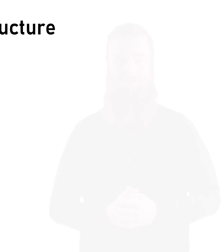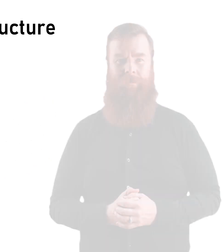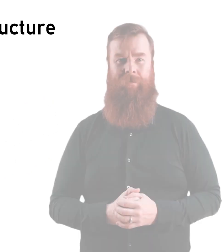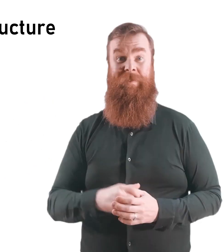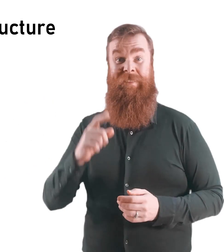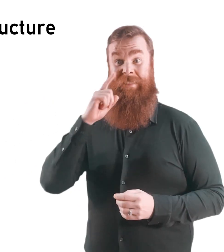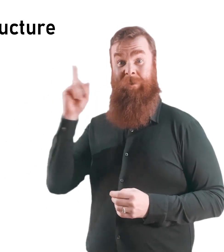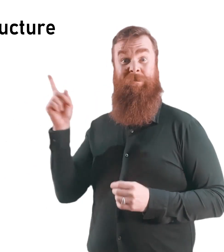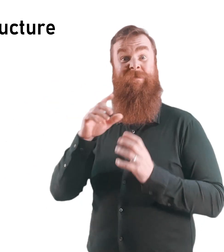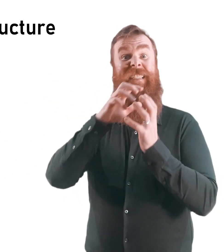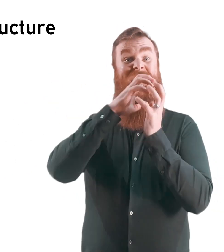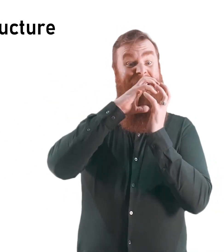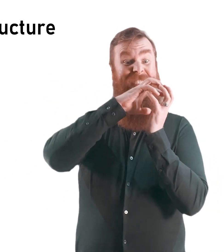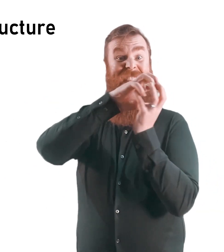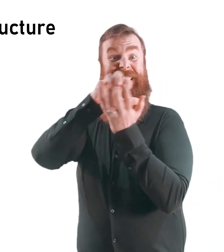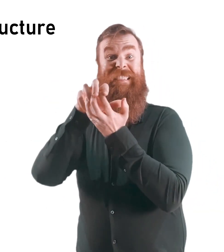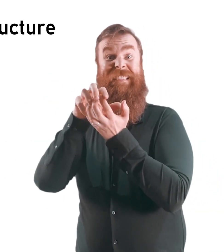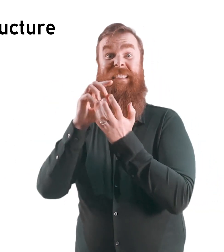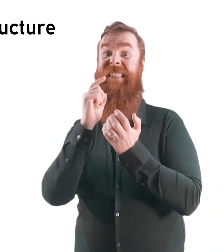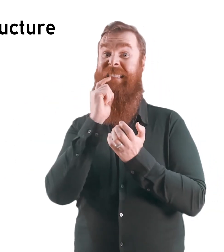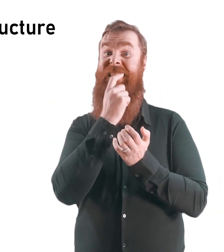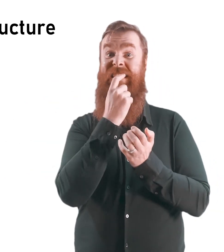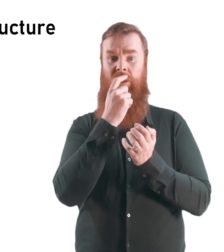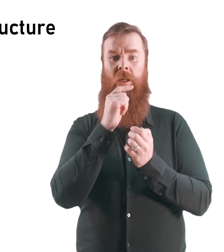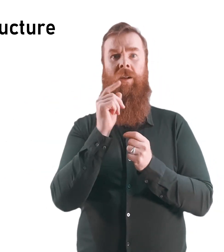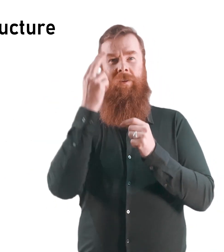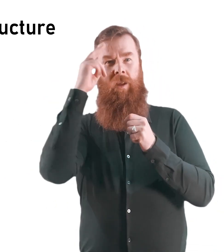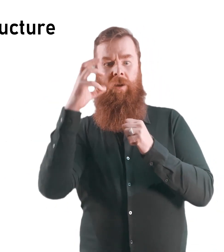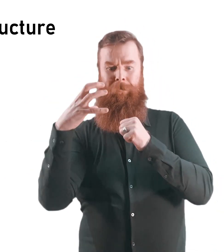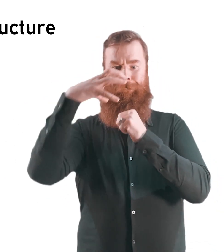The part of the tooth that you can see in the mouth is called the crown.